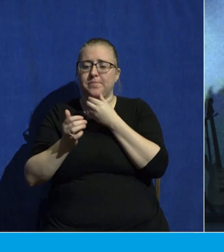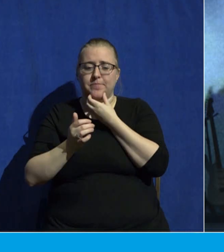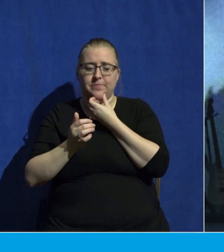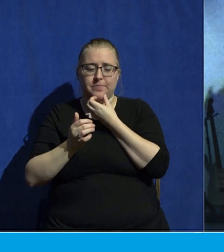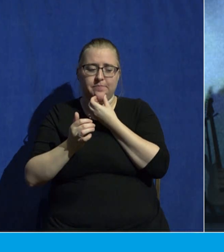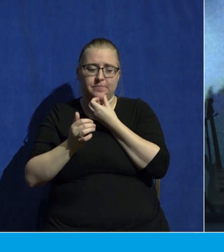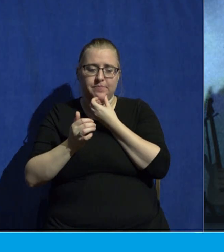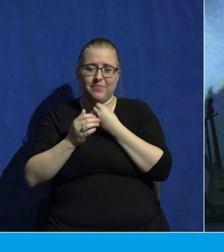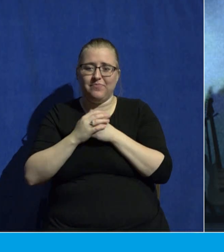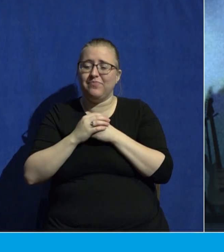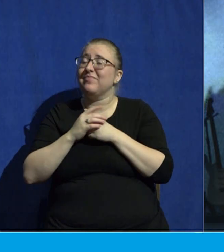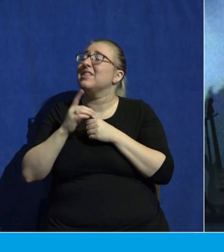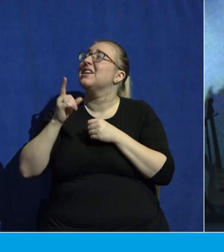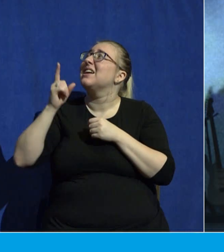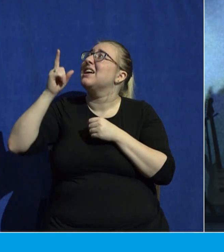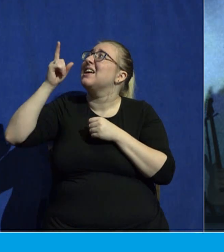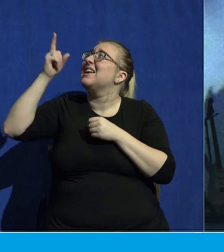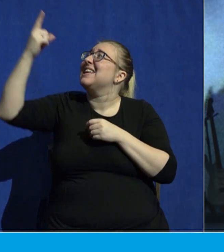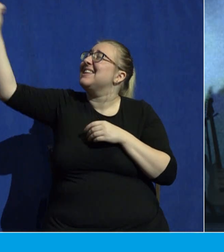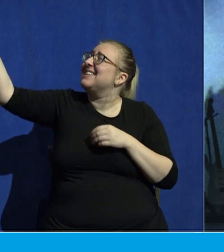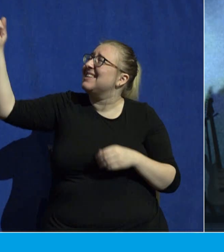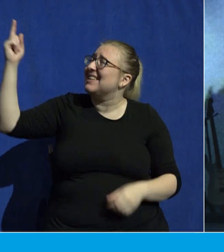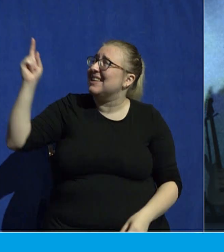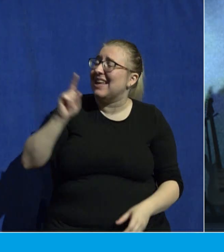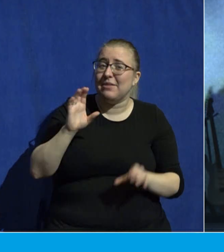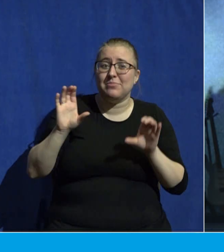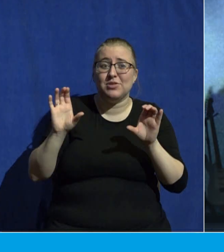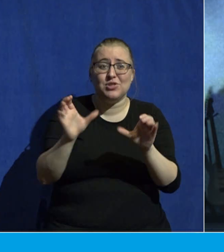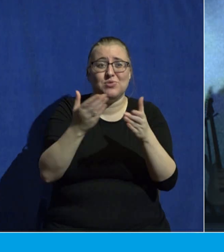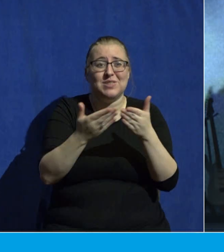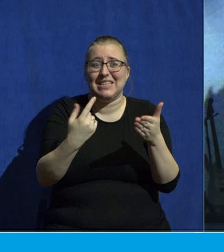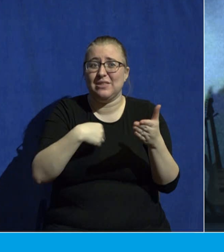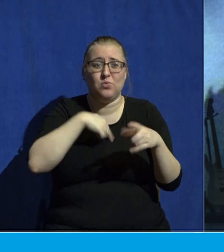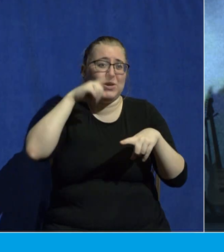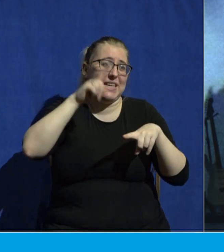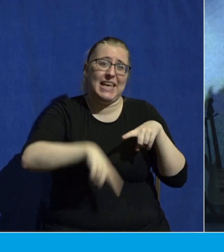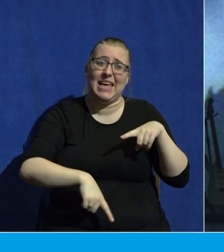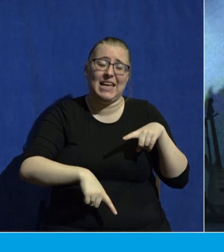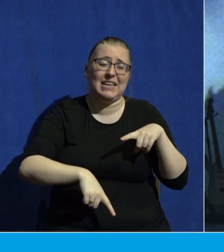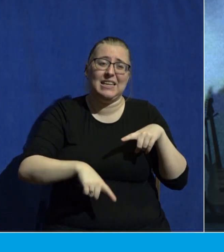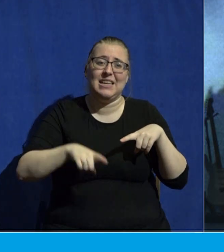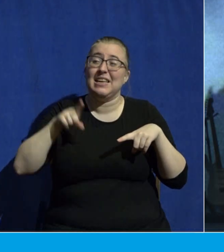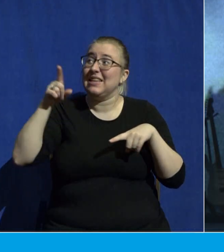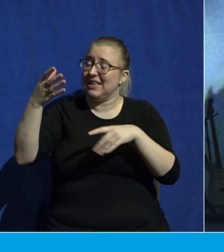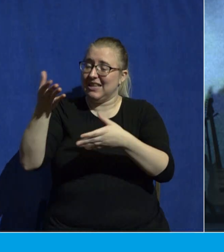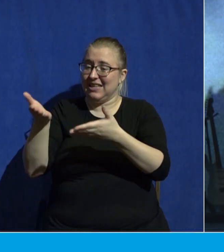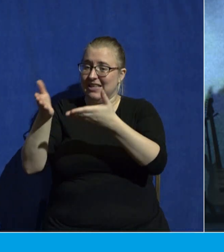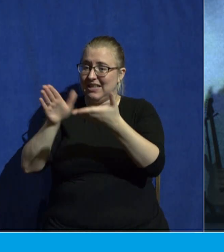that he came to do what we could not do and he died in our place and he accomplished it all